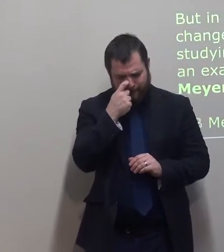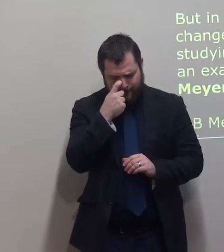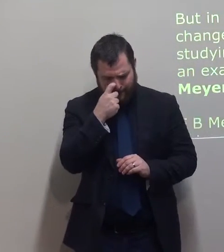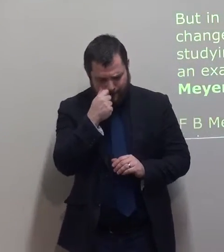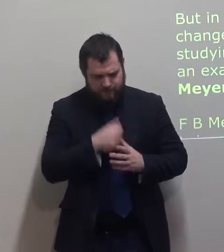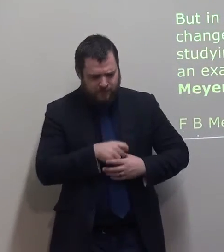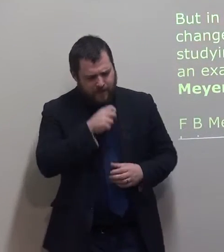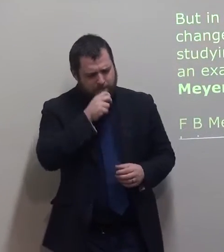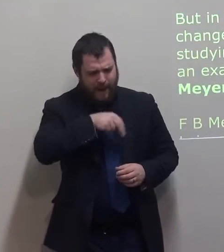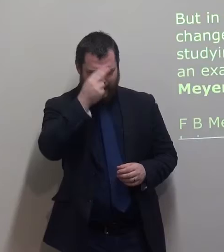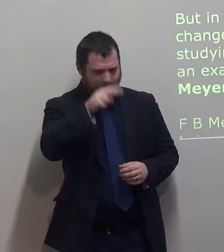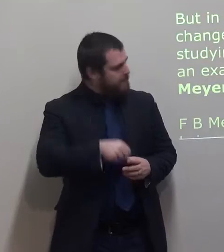The mantle F.B.